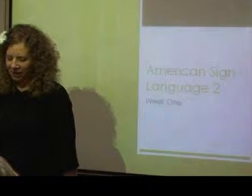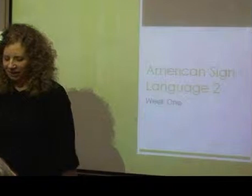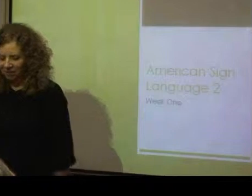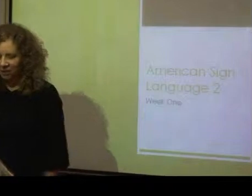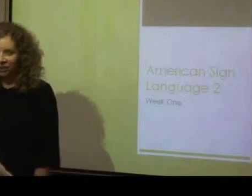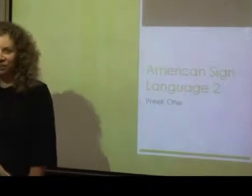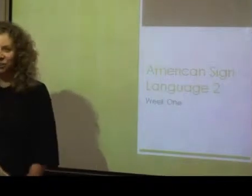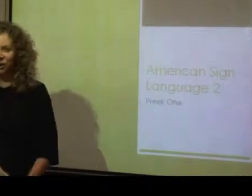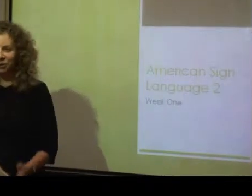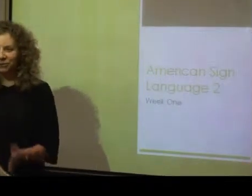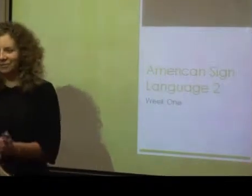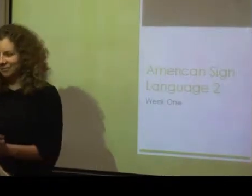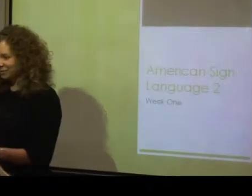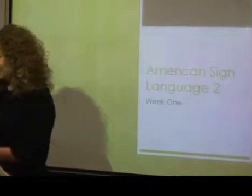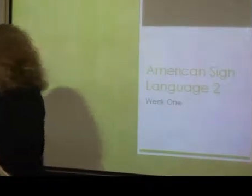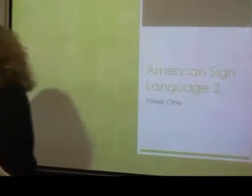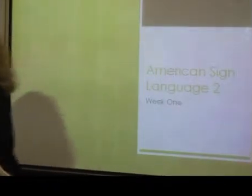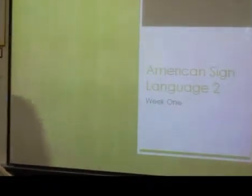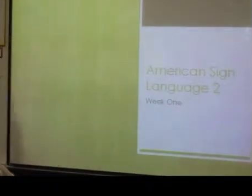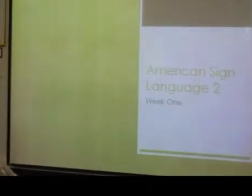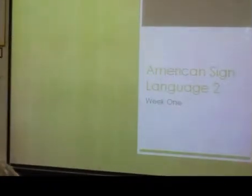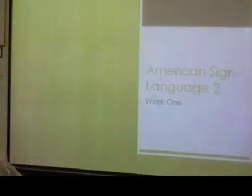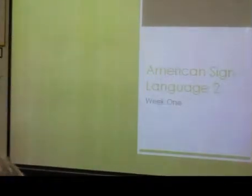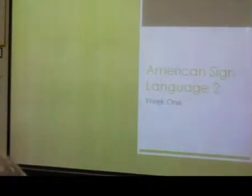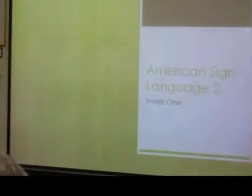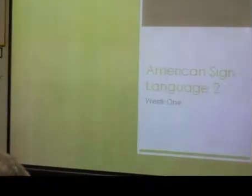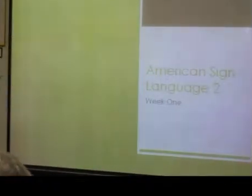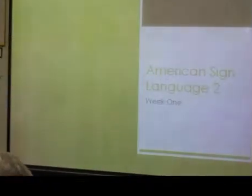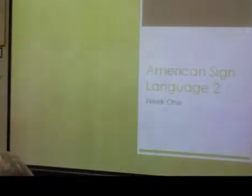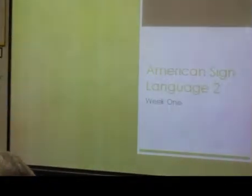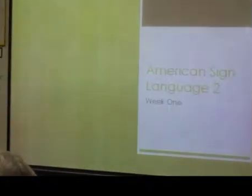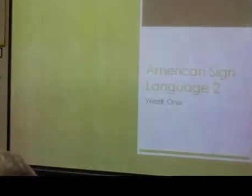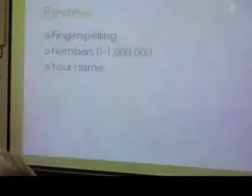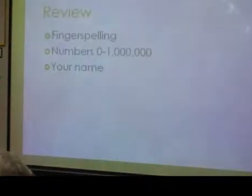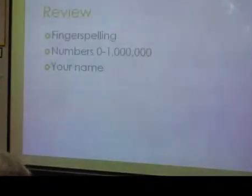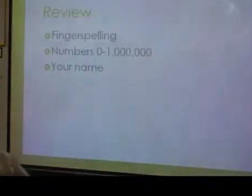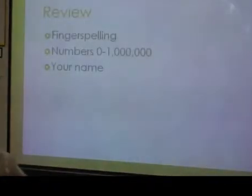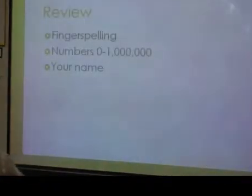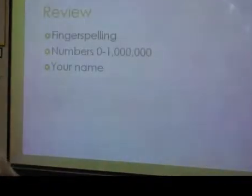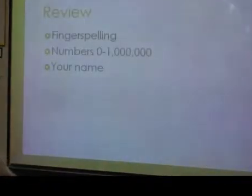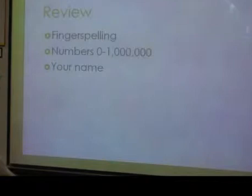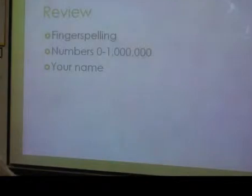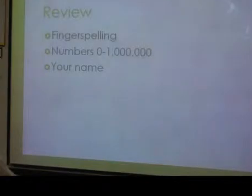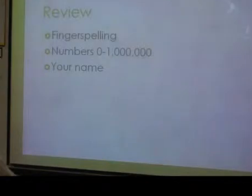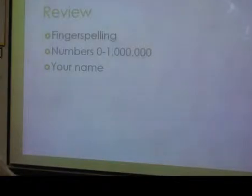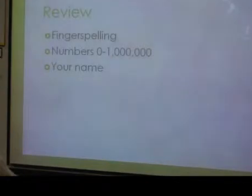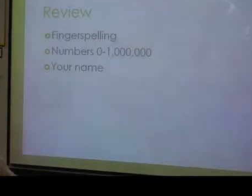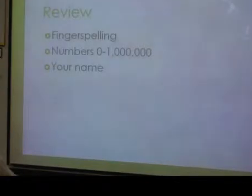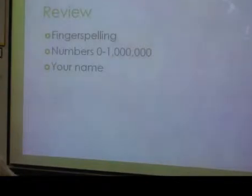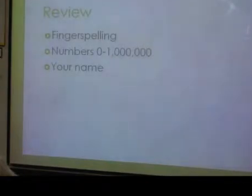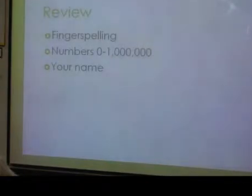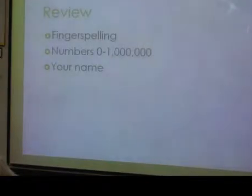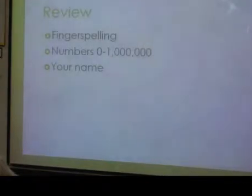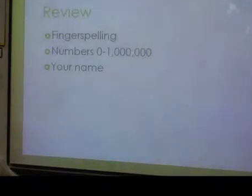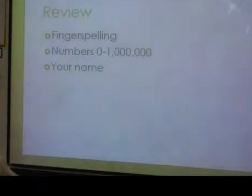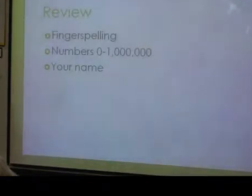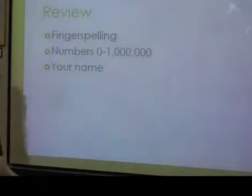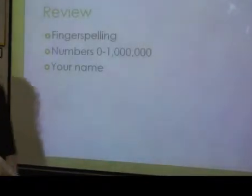Okay, so we have, so these are the things